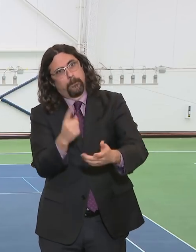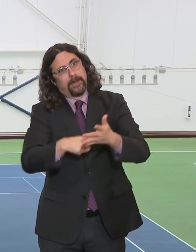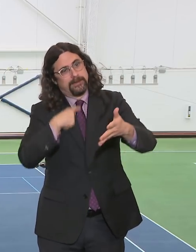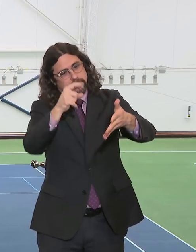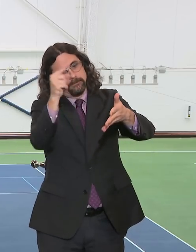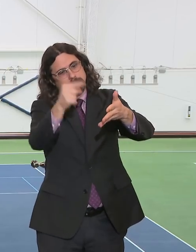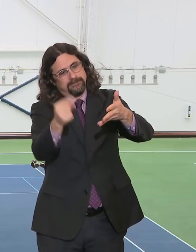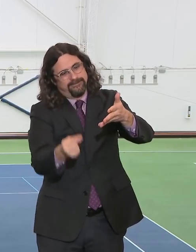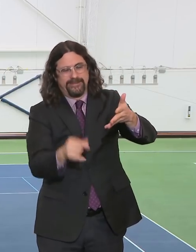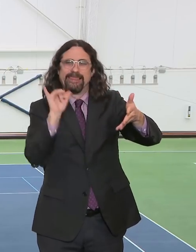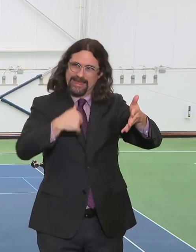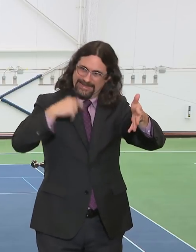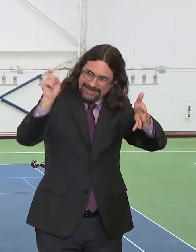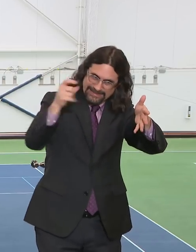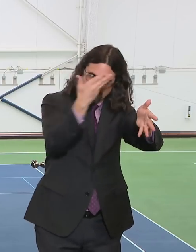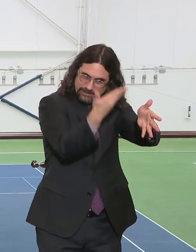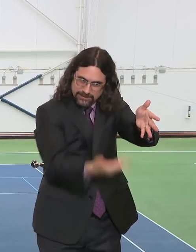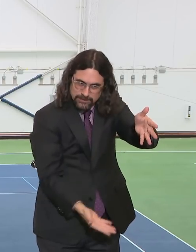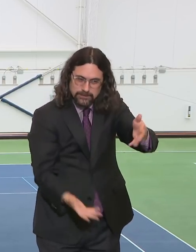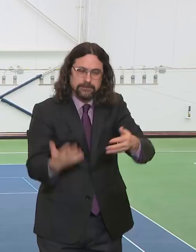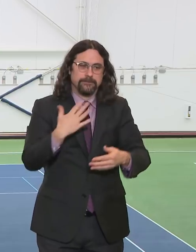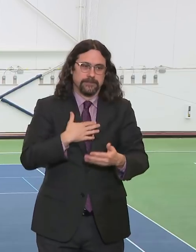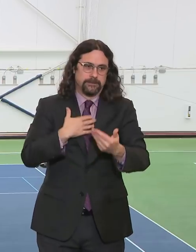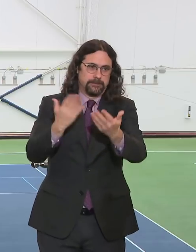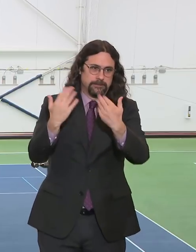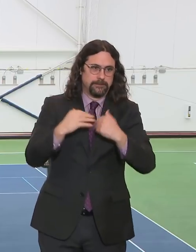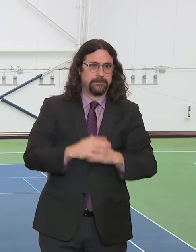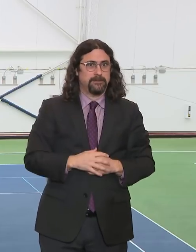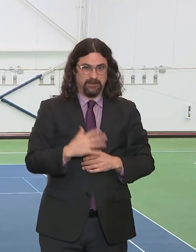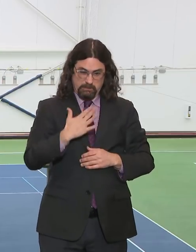we are the nation's largest city and we are the epicenter of this crisis.